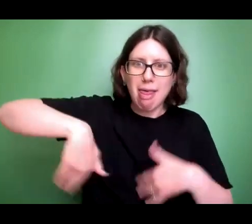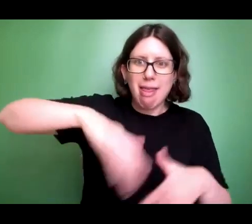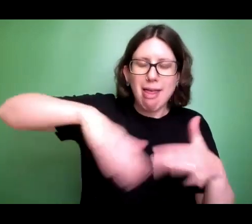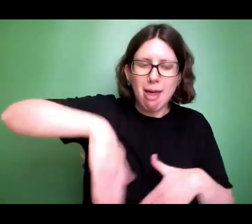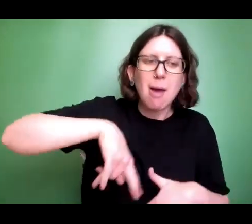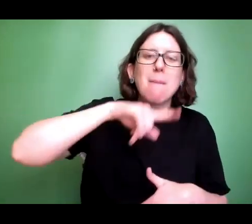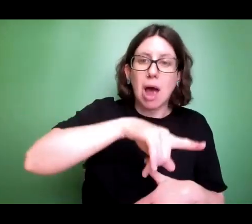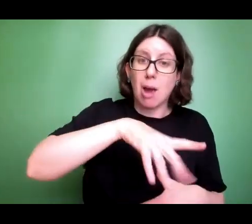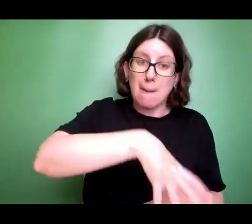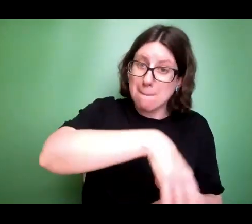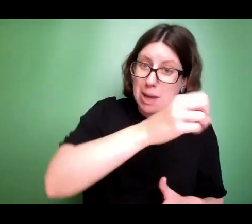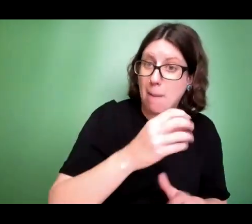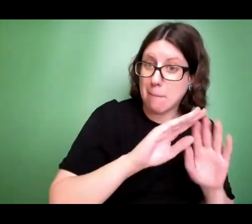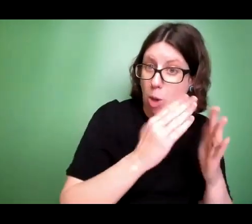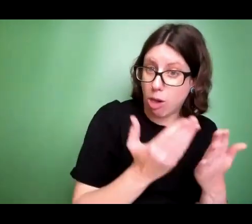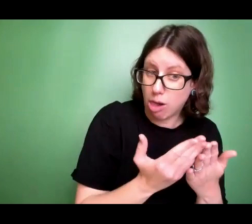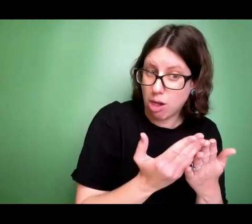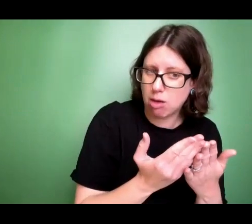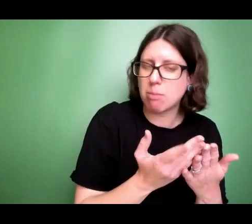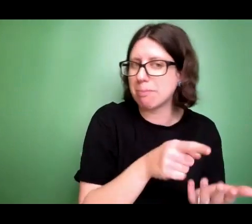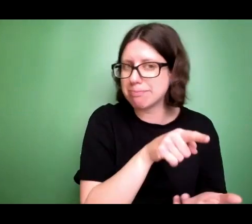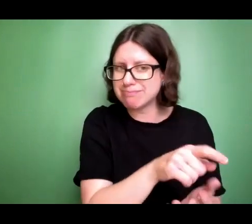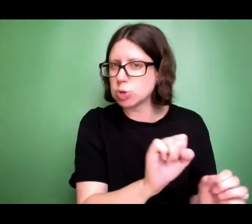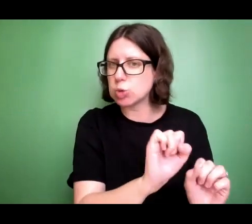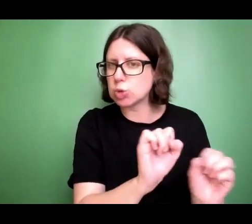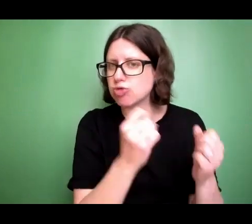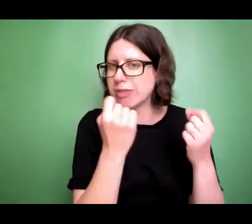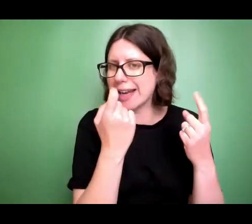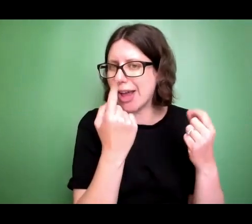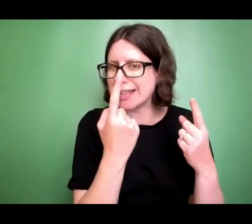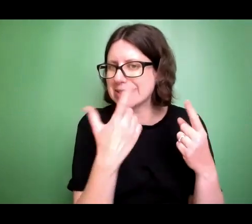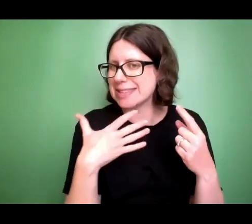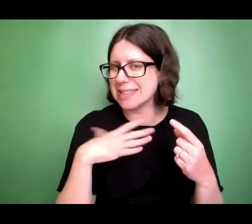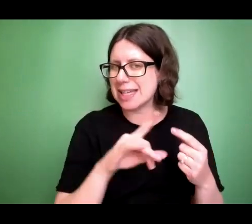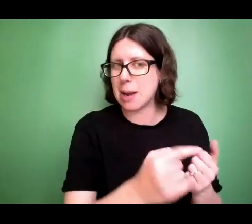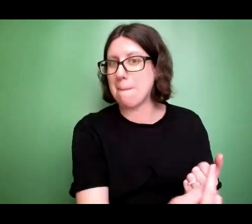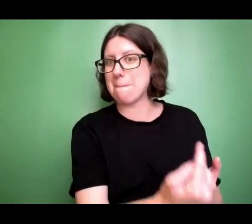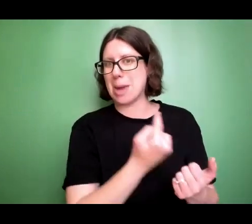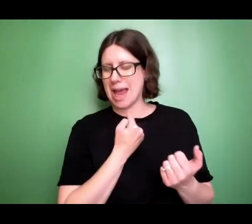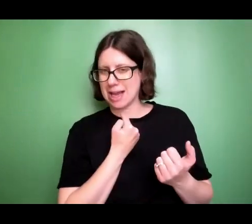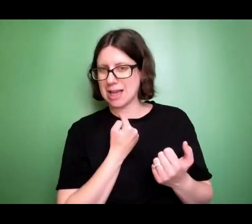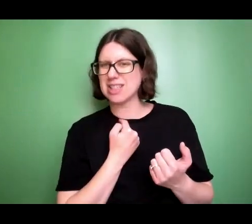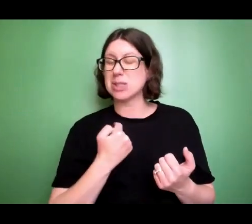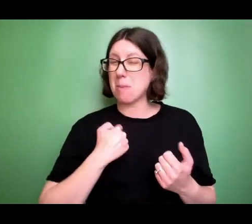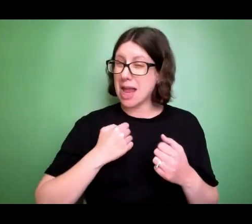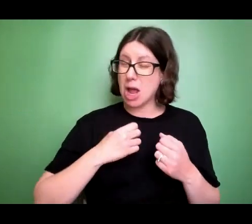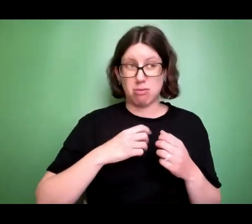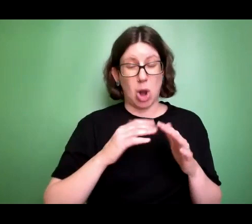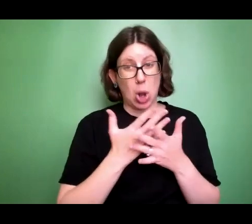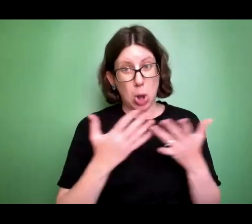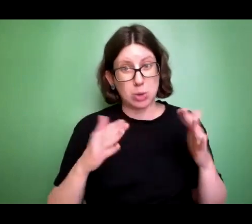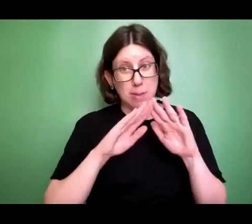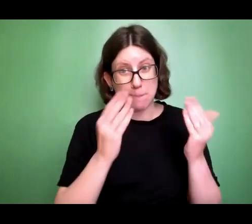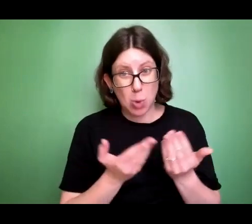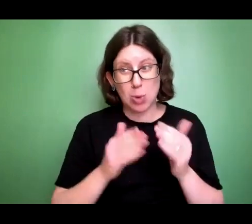So we've lost a few balls in High Park. So if you guys are ever around High Park, and you see an orange and blue ball, please return it to me. Because